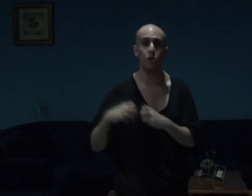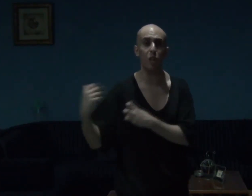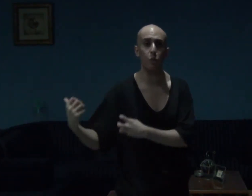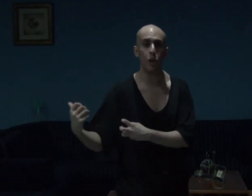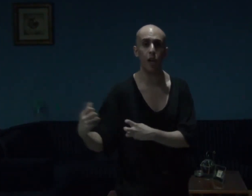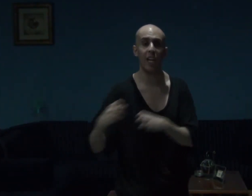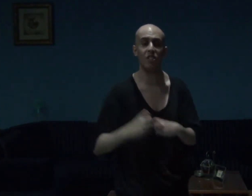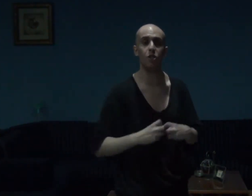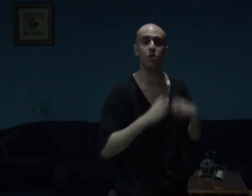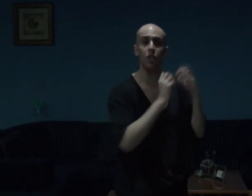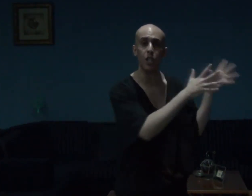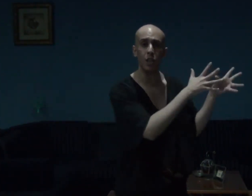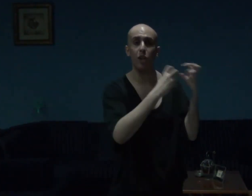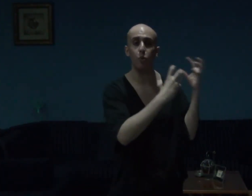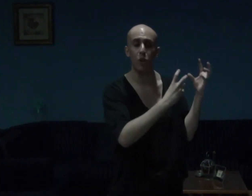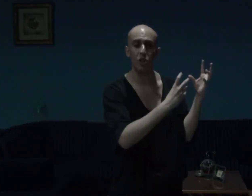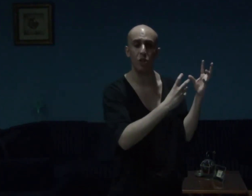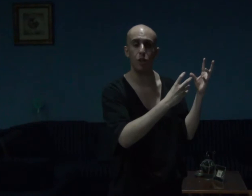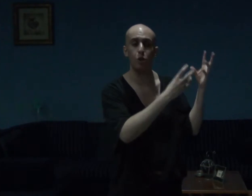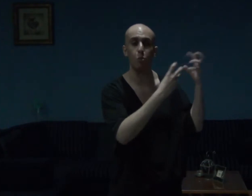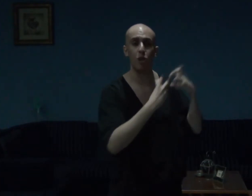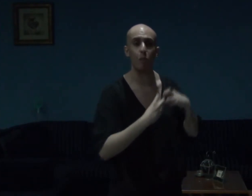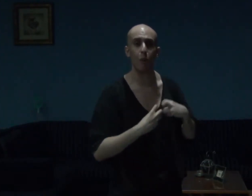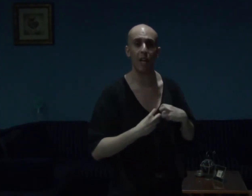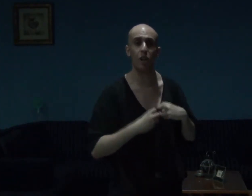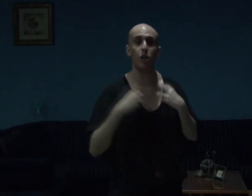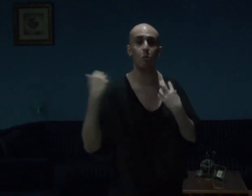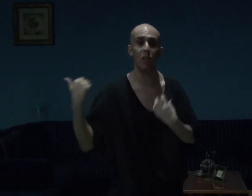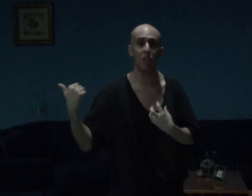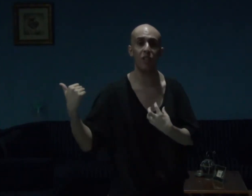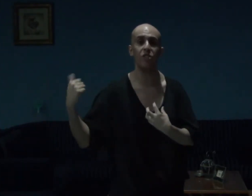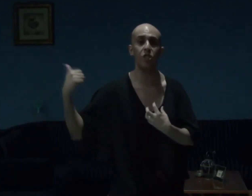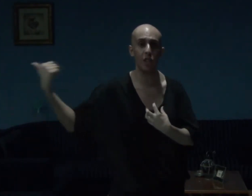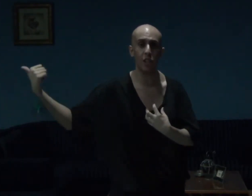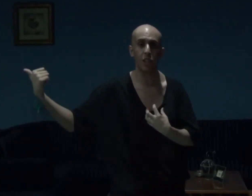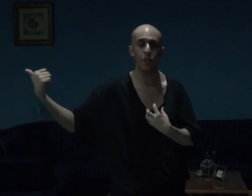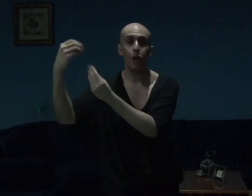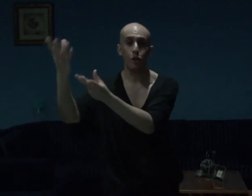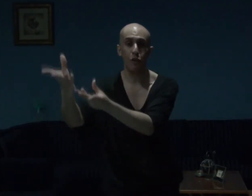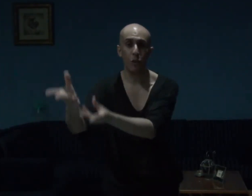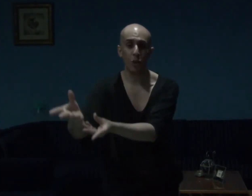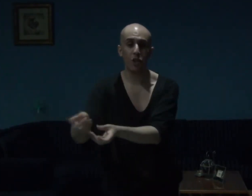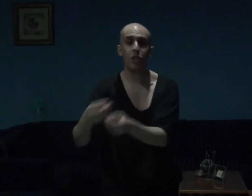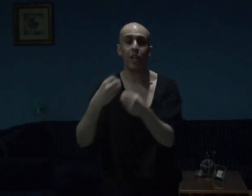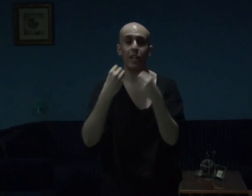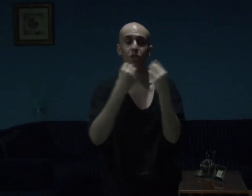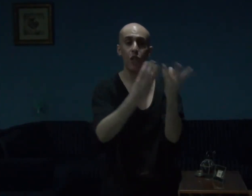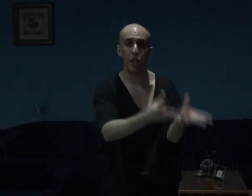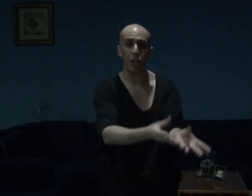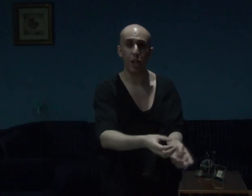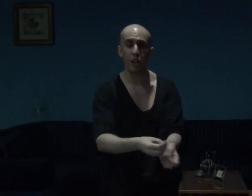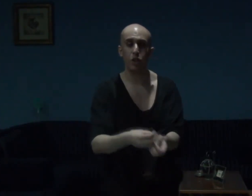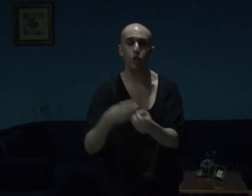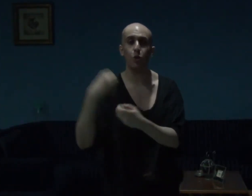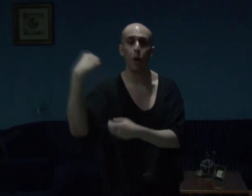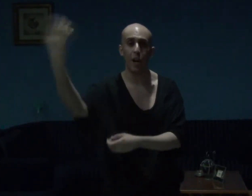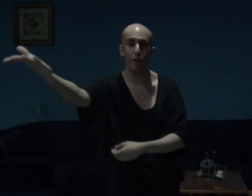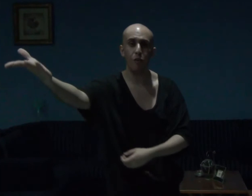Senwa has to see, and wants her to bring back, her beloved Dillion, and of course guys and gals, you have,